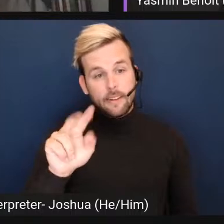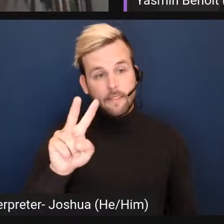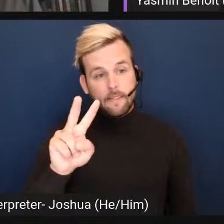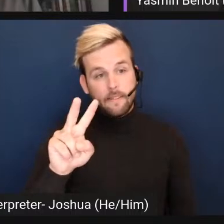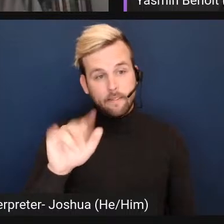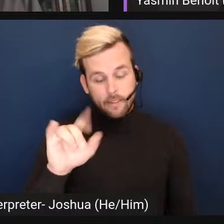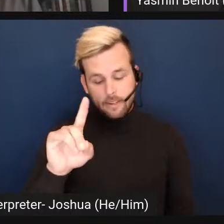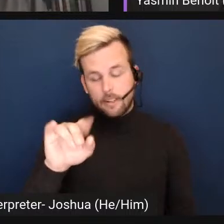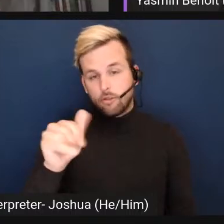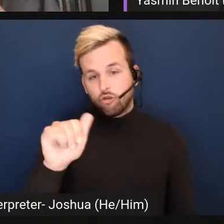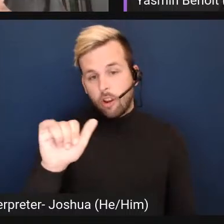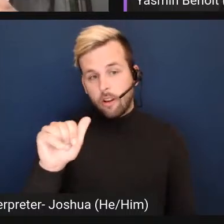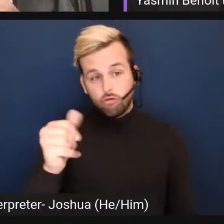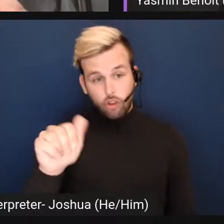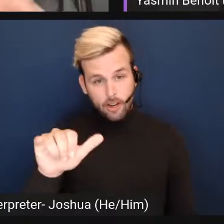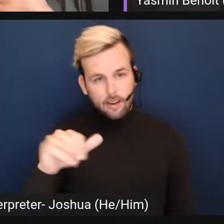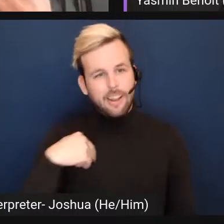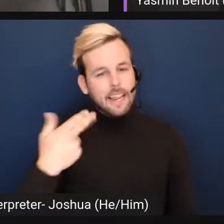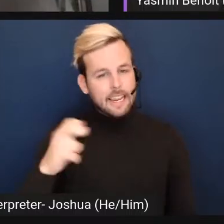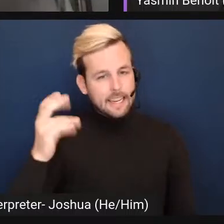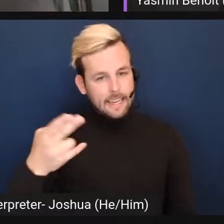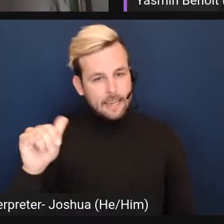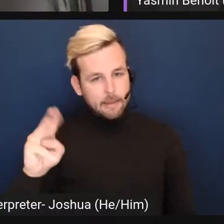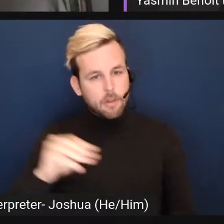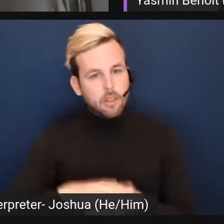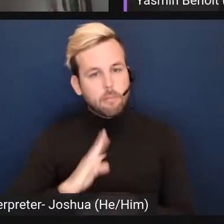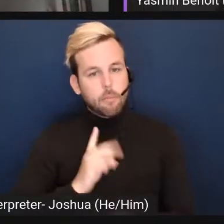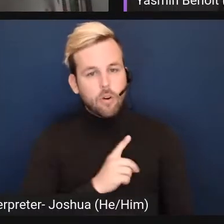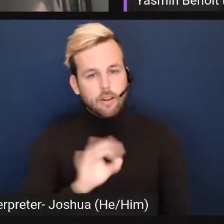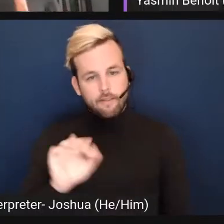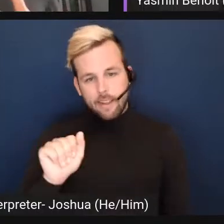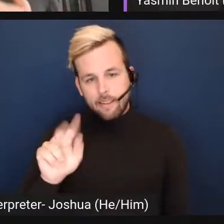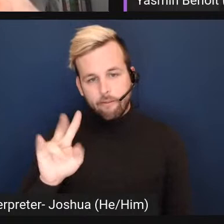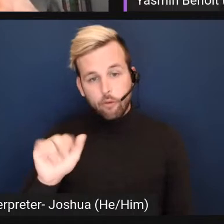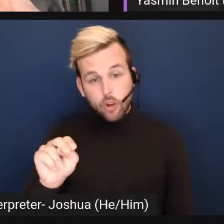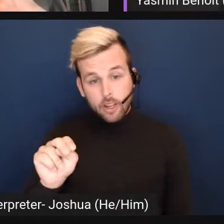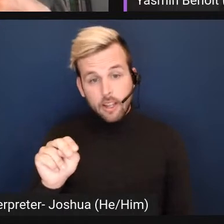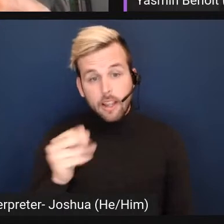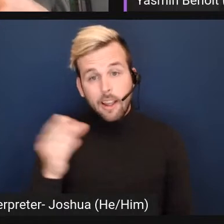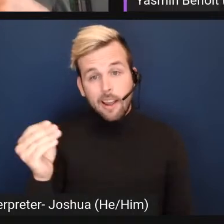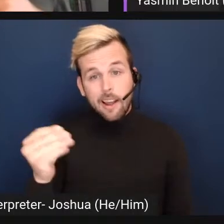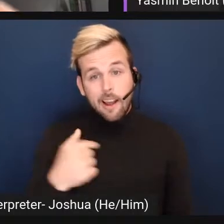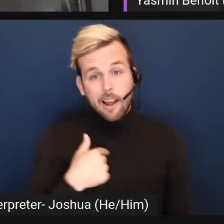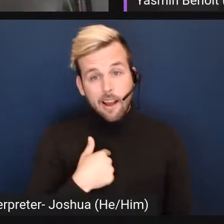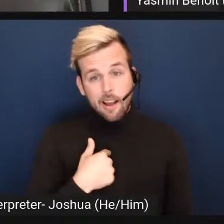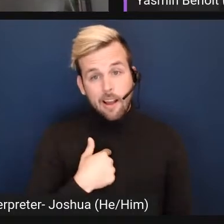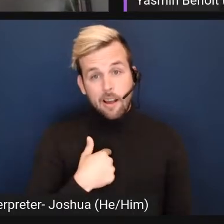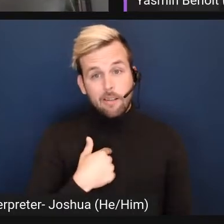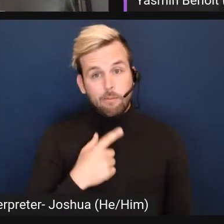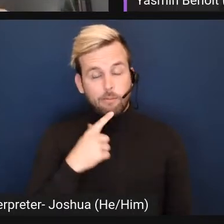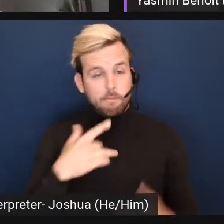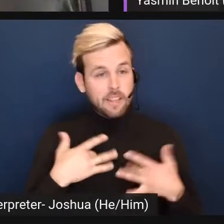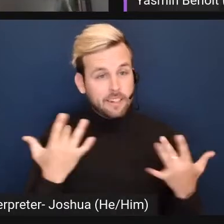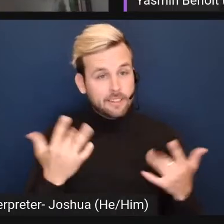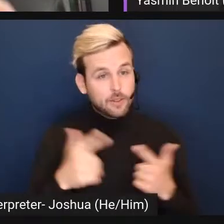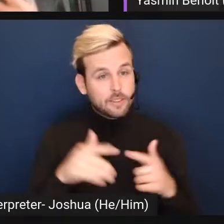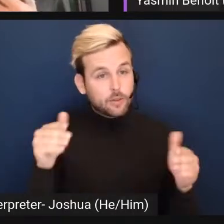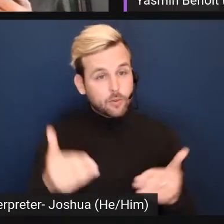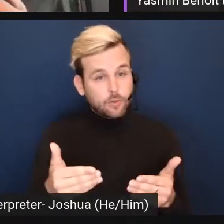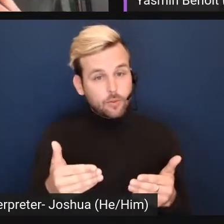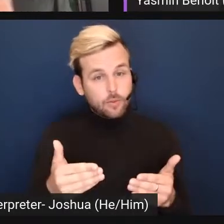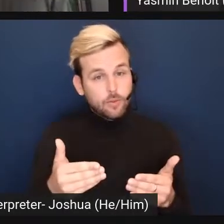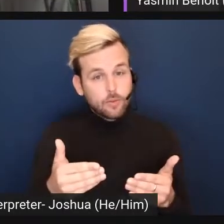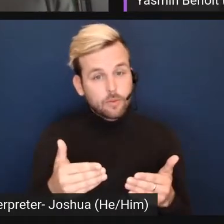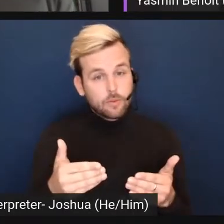use he, pronouns. I am on the board of Avon, and I am pleased to introduce